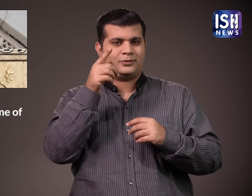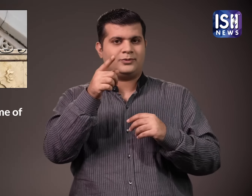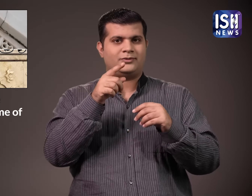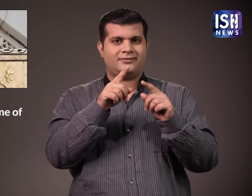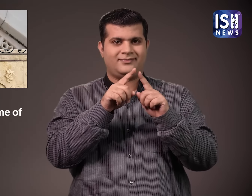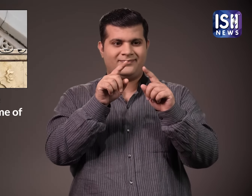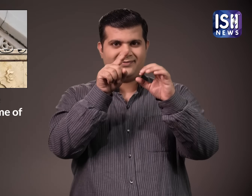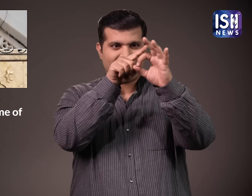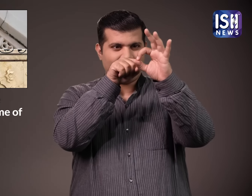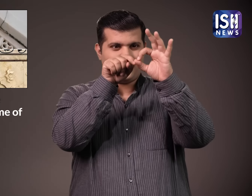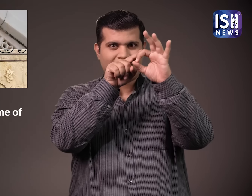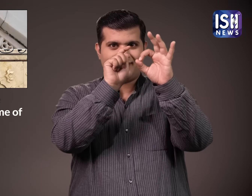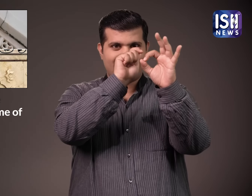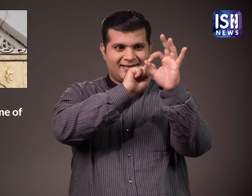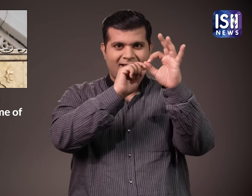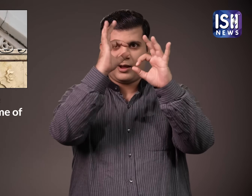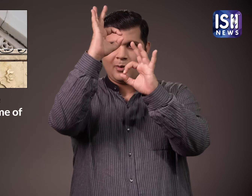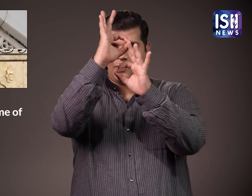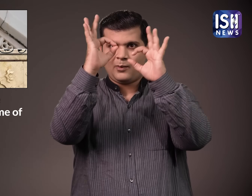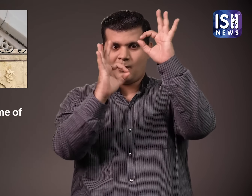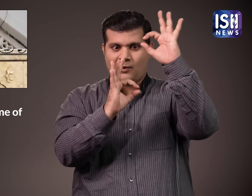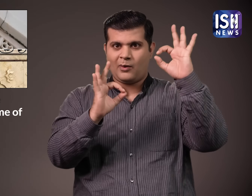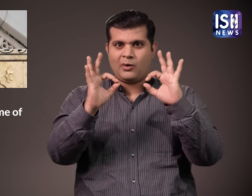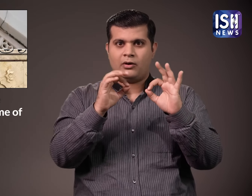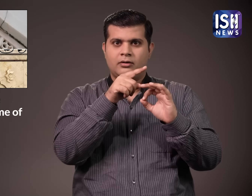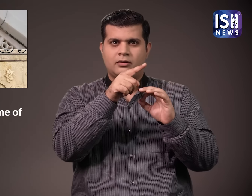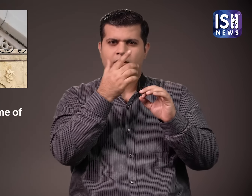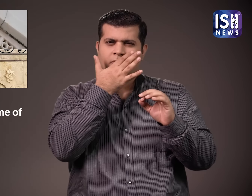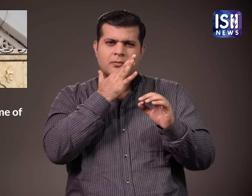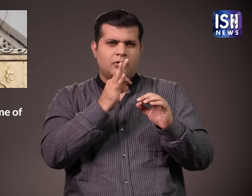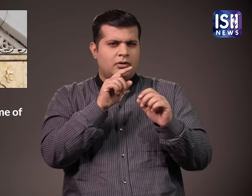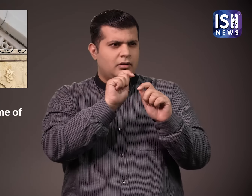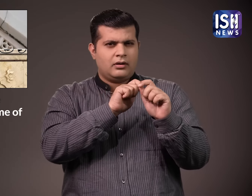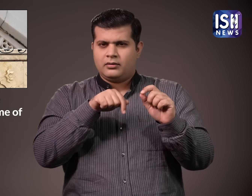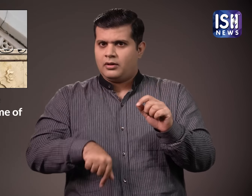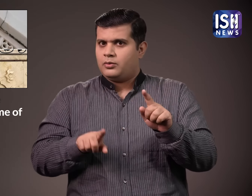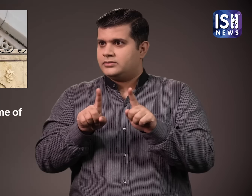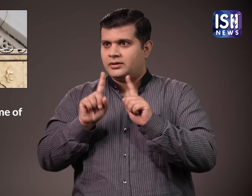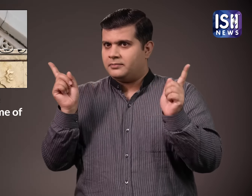meshes that is extremely beautiful and found in no other monument have started to break off.